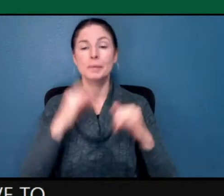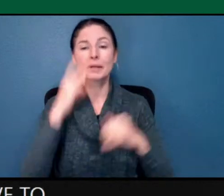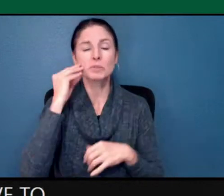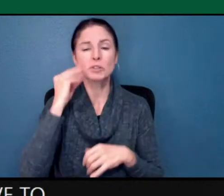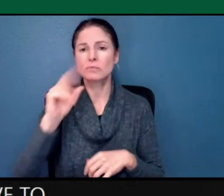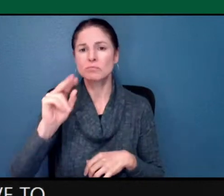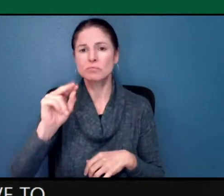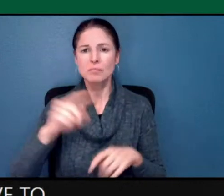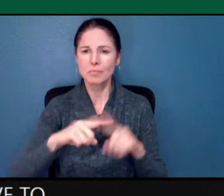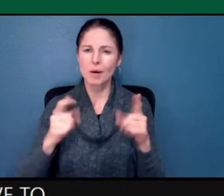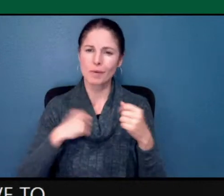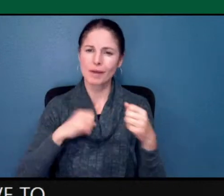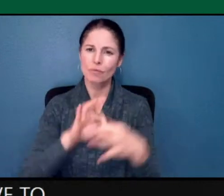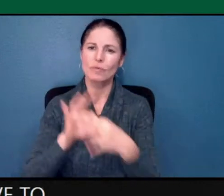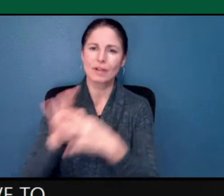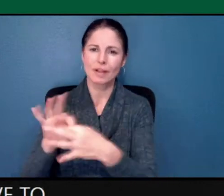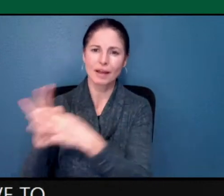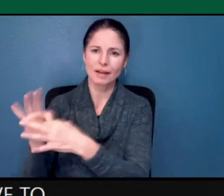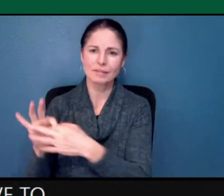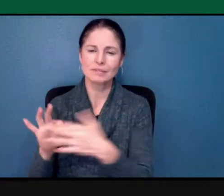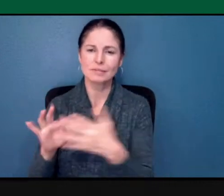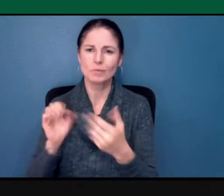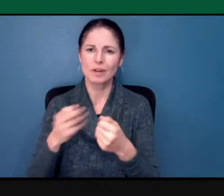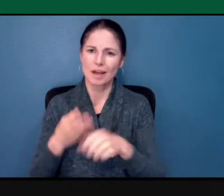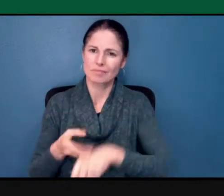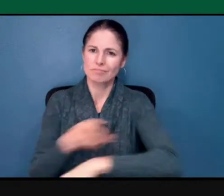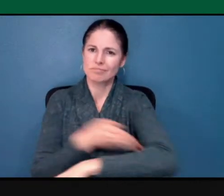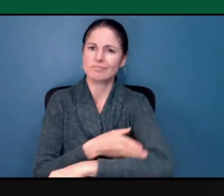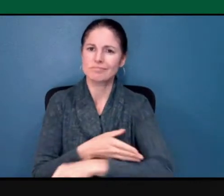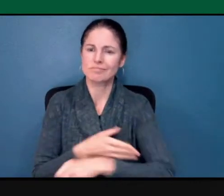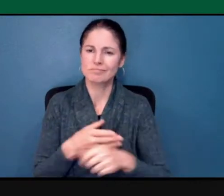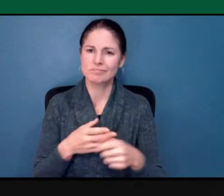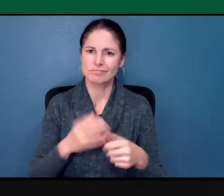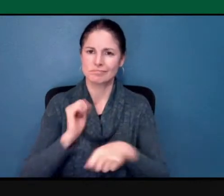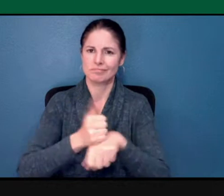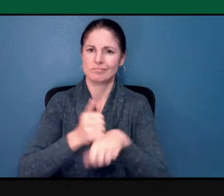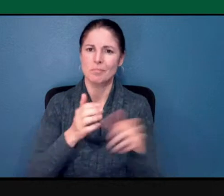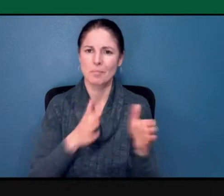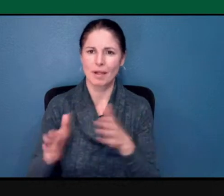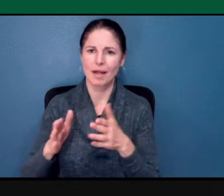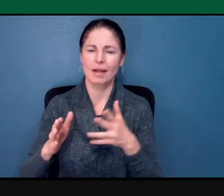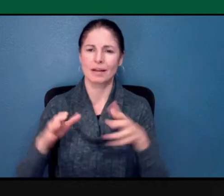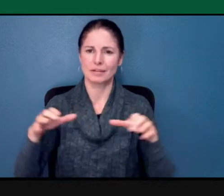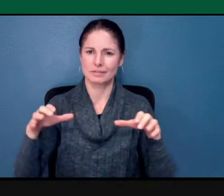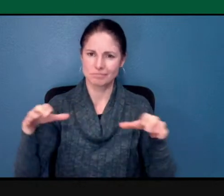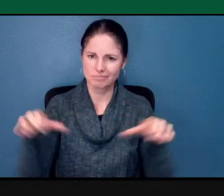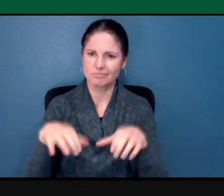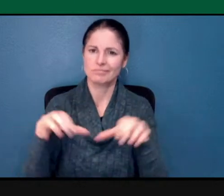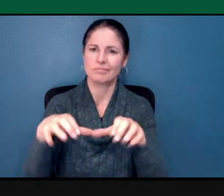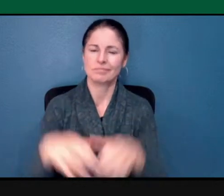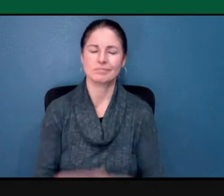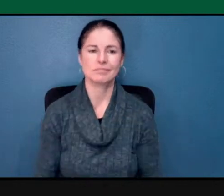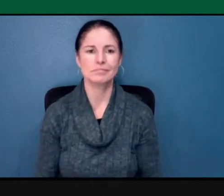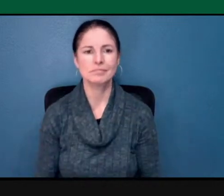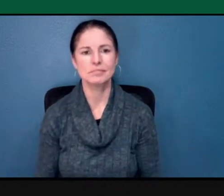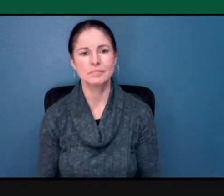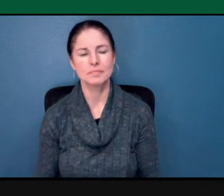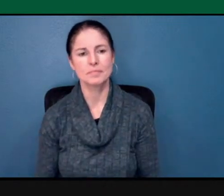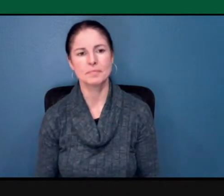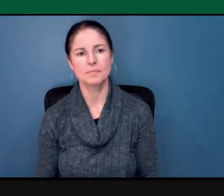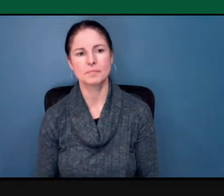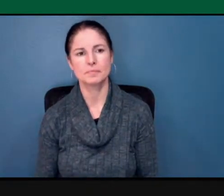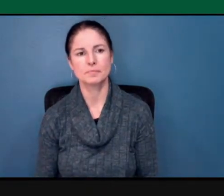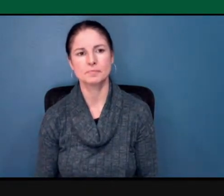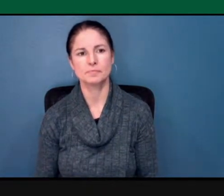put together a plan and have action. Thank you. And then I believe you had your hand up. Yes, yes.